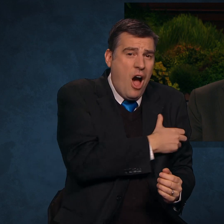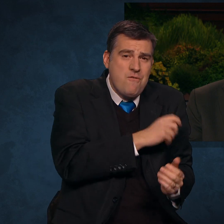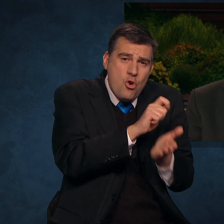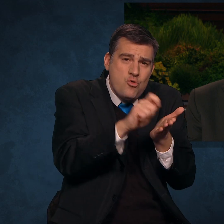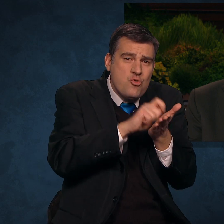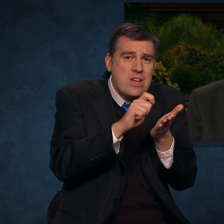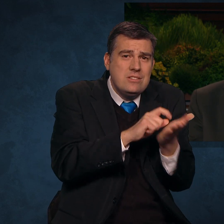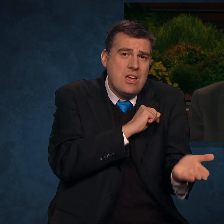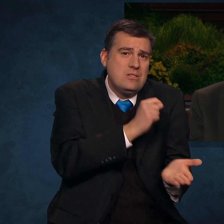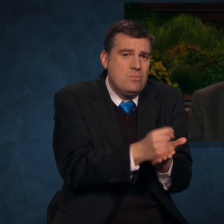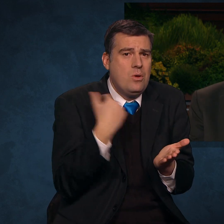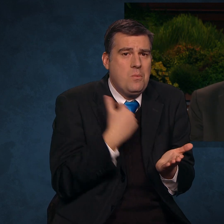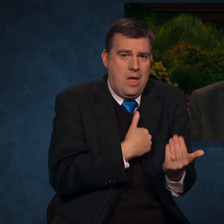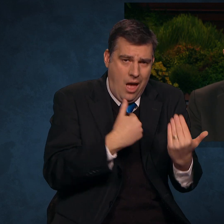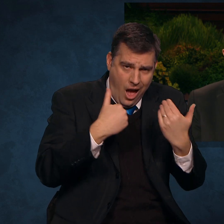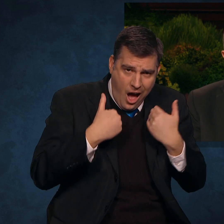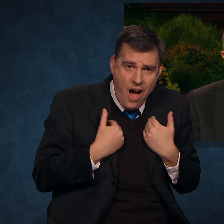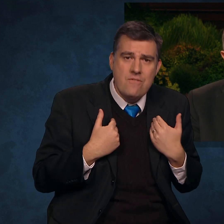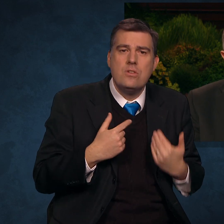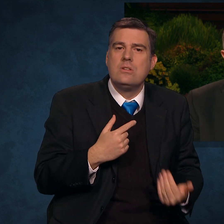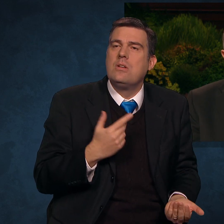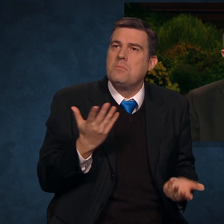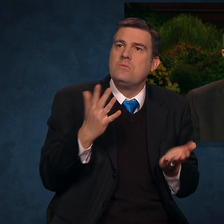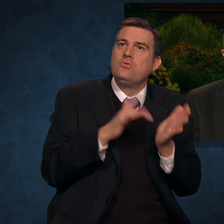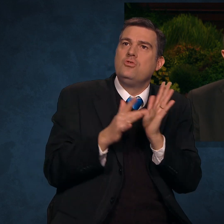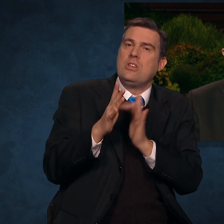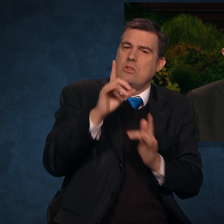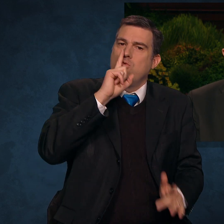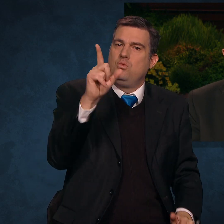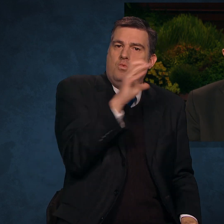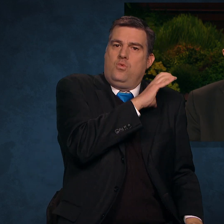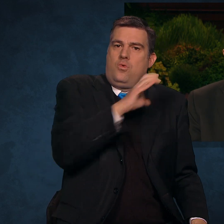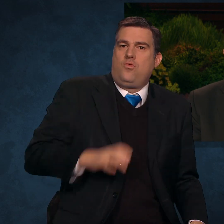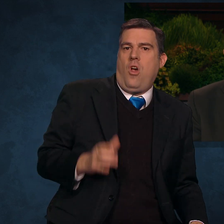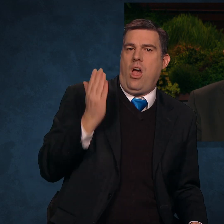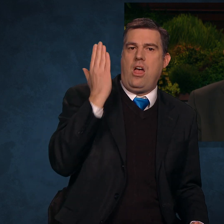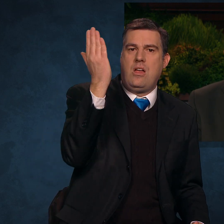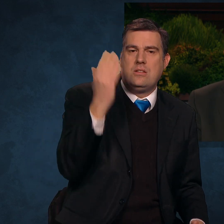testimony we have that Jesus is the Christ.